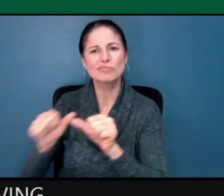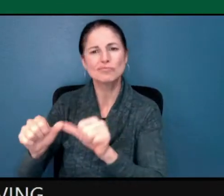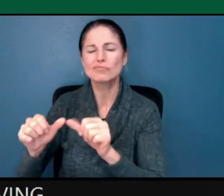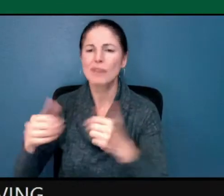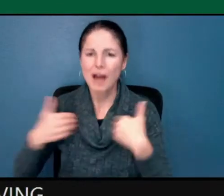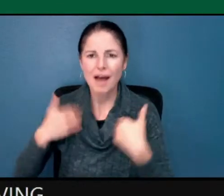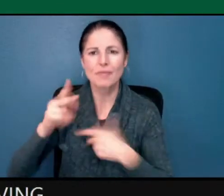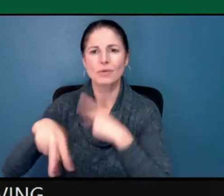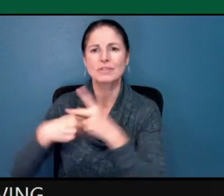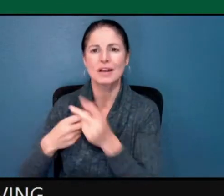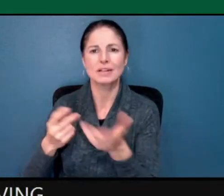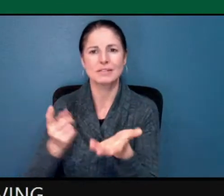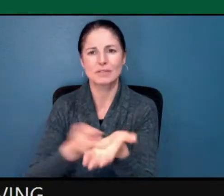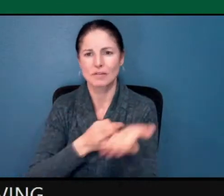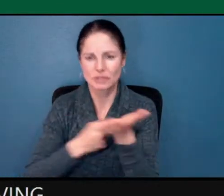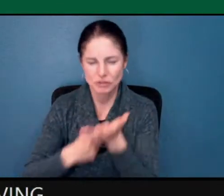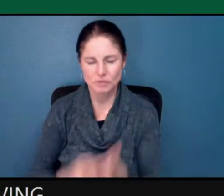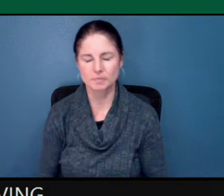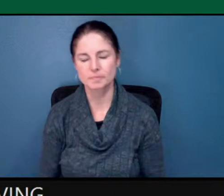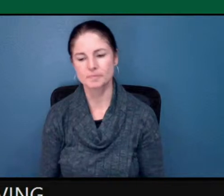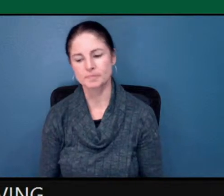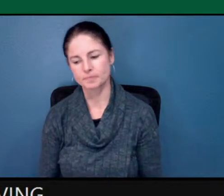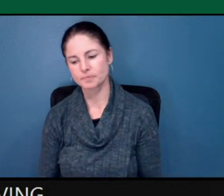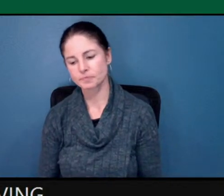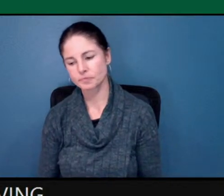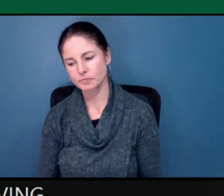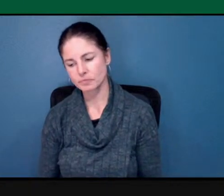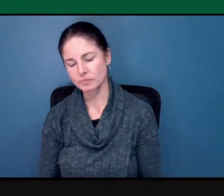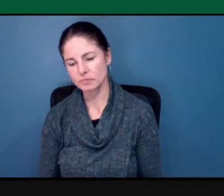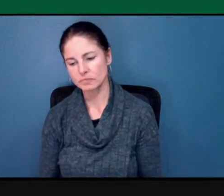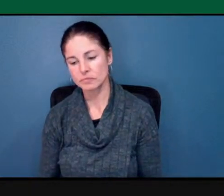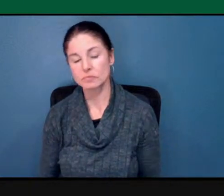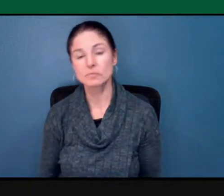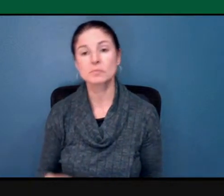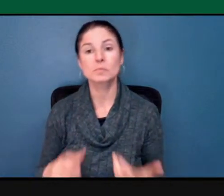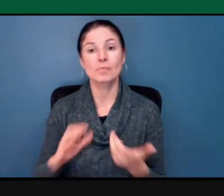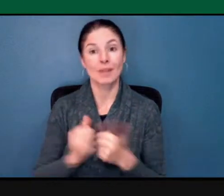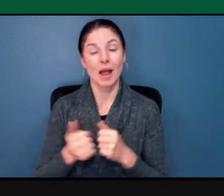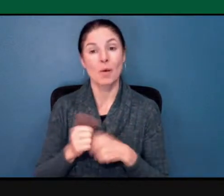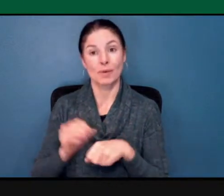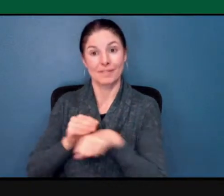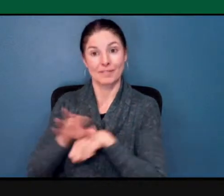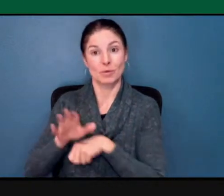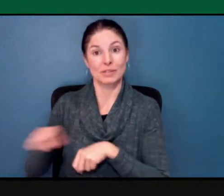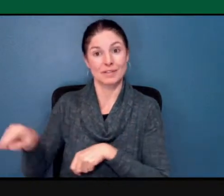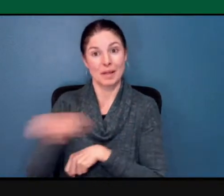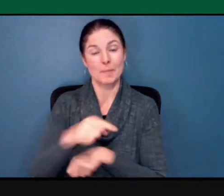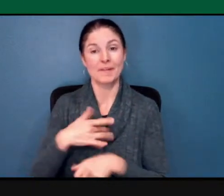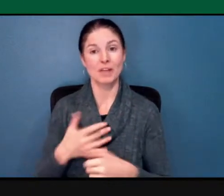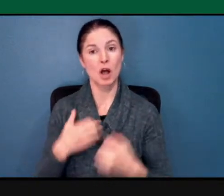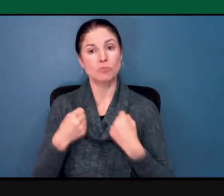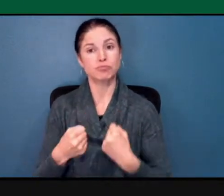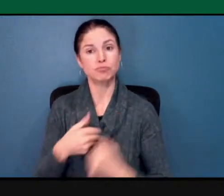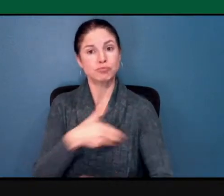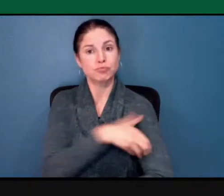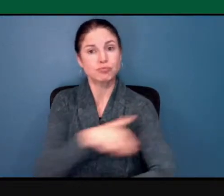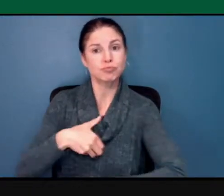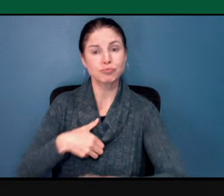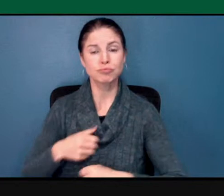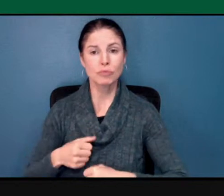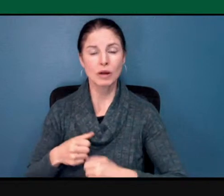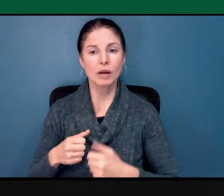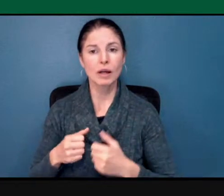can instill confidence and help people instill confidence in themselves is to help them understand their own implicit biases.